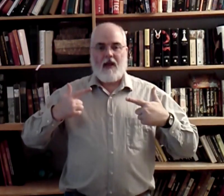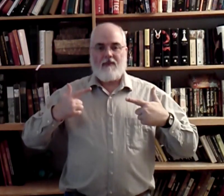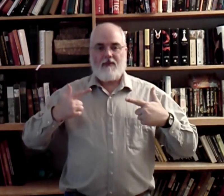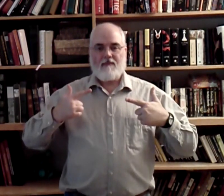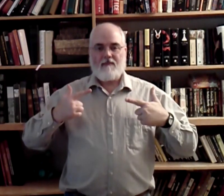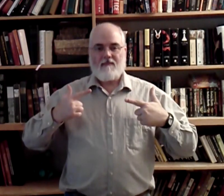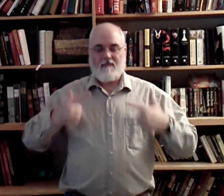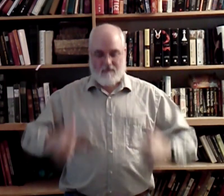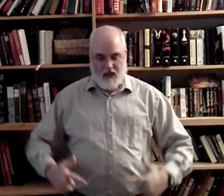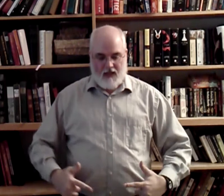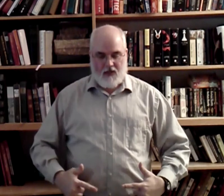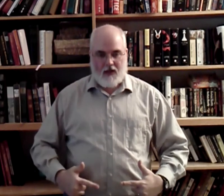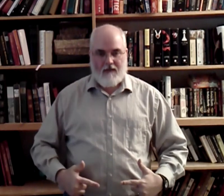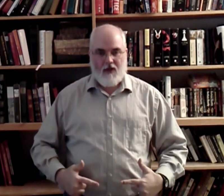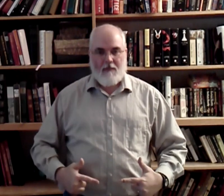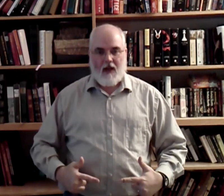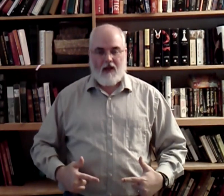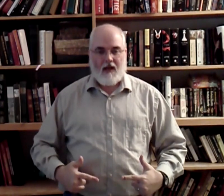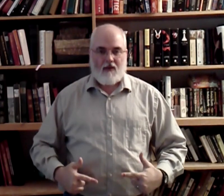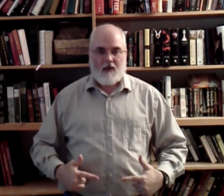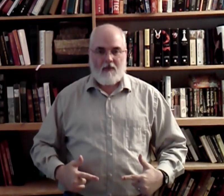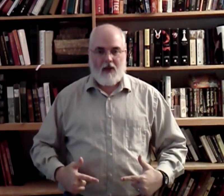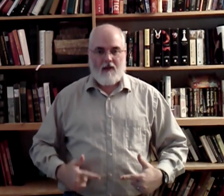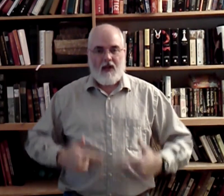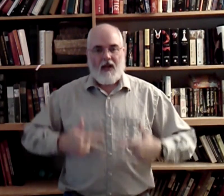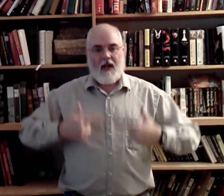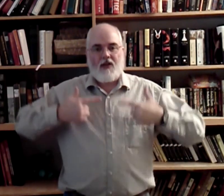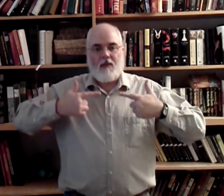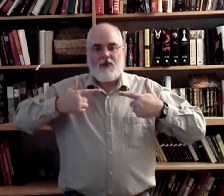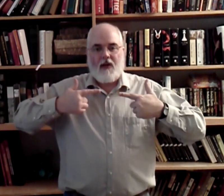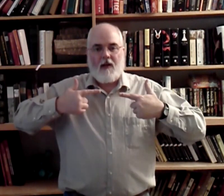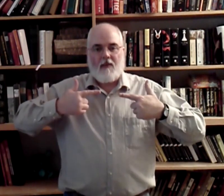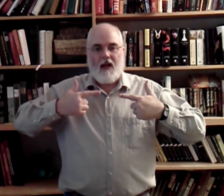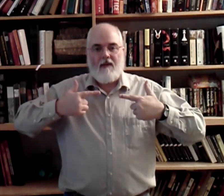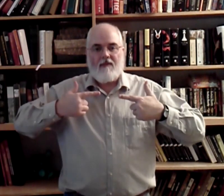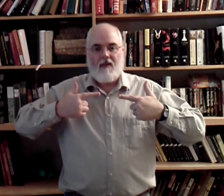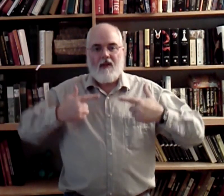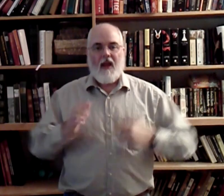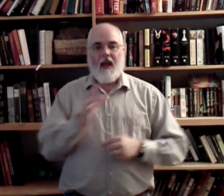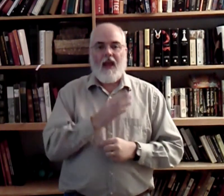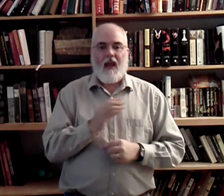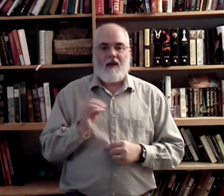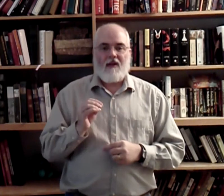Life. Start kind of at your belt line or a little bit above and just come straight up. Life. And. And.